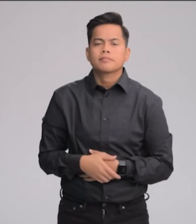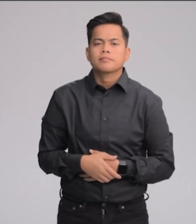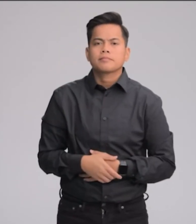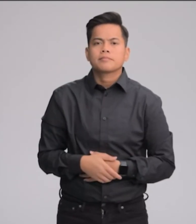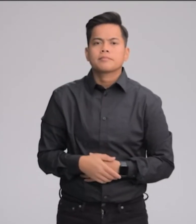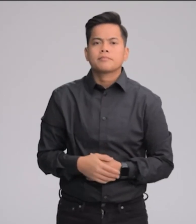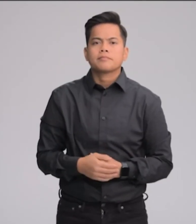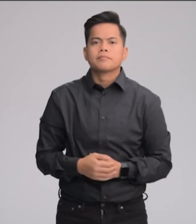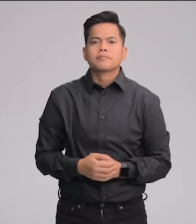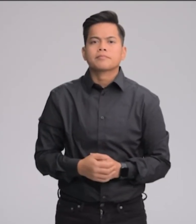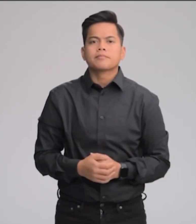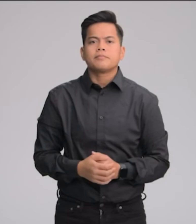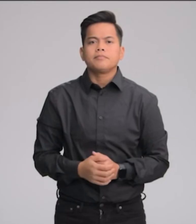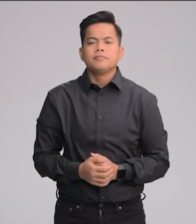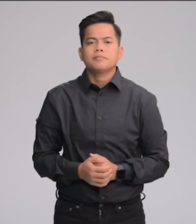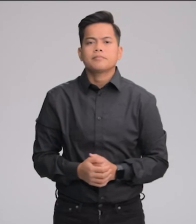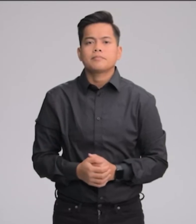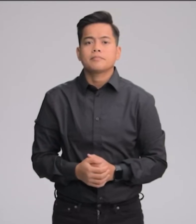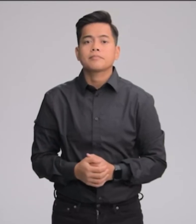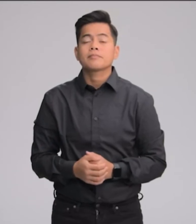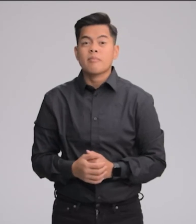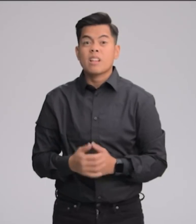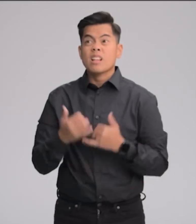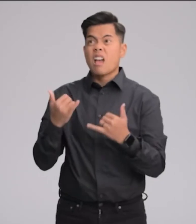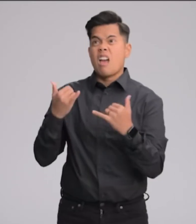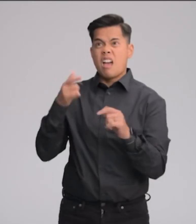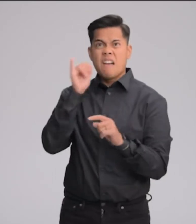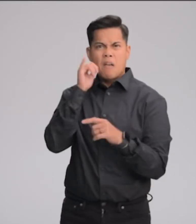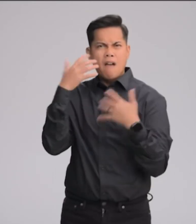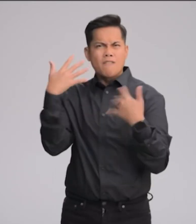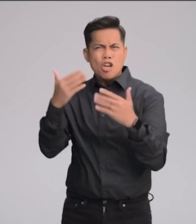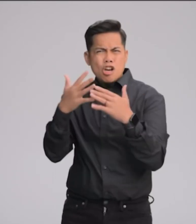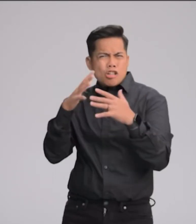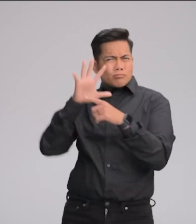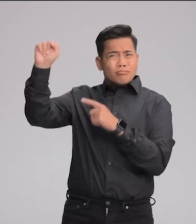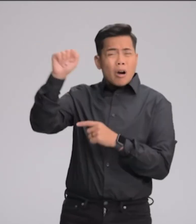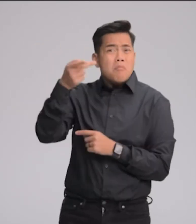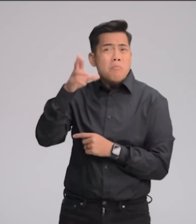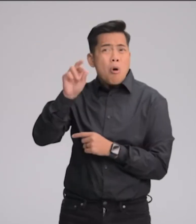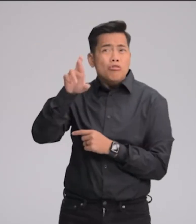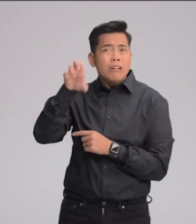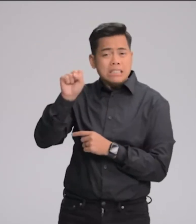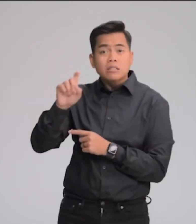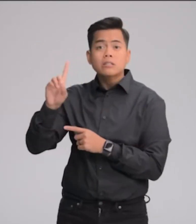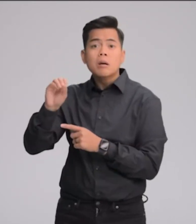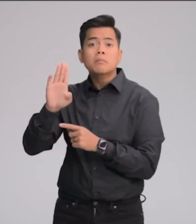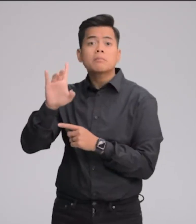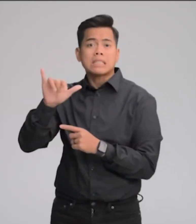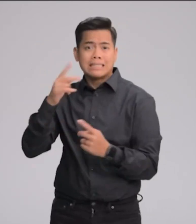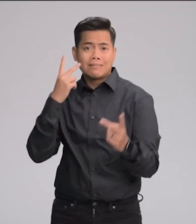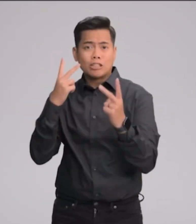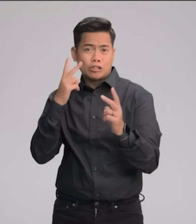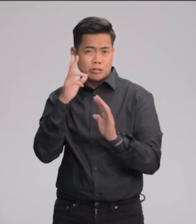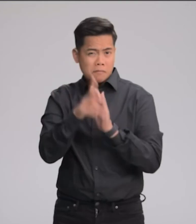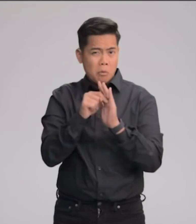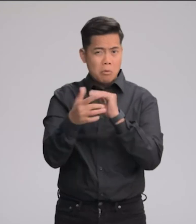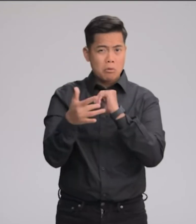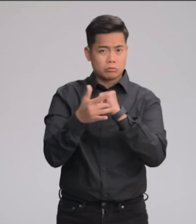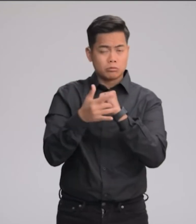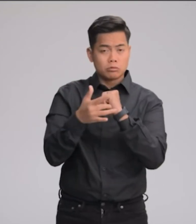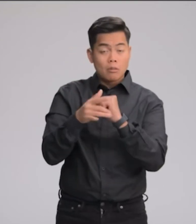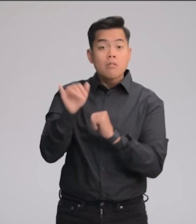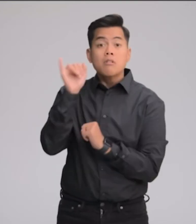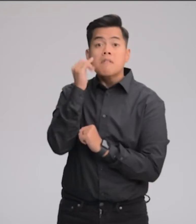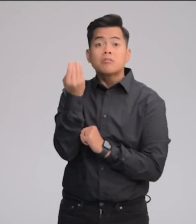That was perfect. Let's go again. Building off iPhone's leap ahead in ProRes and Dolby Vision video technology. And action. iPhone